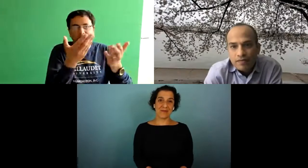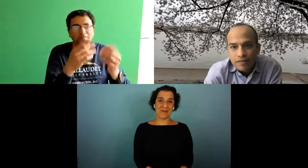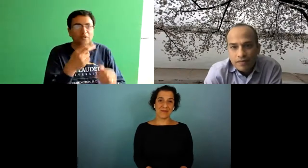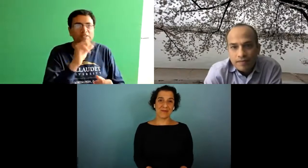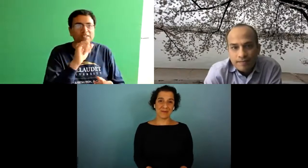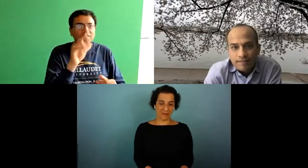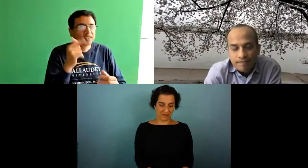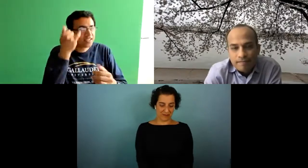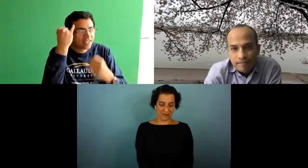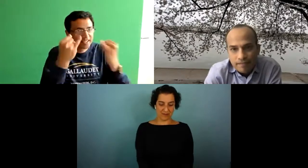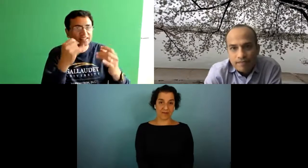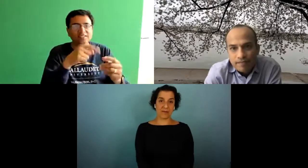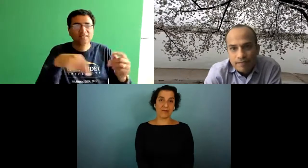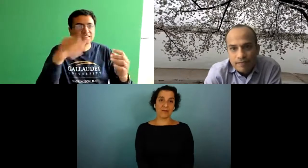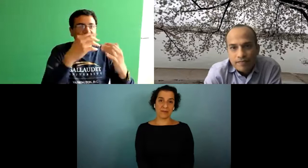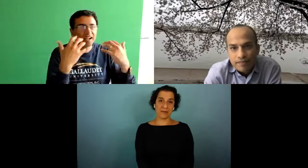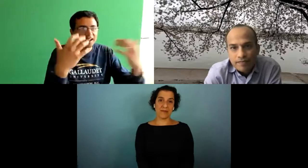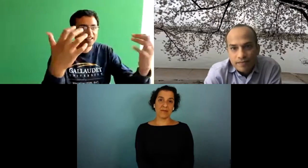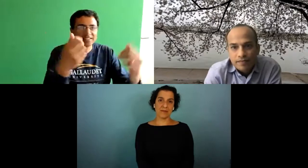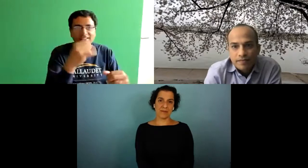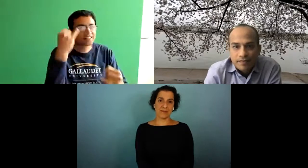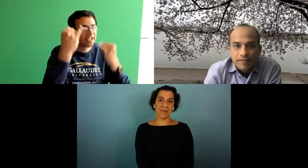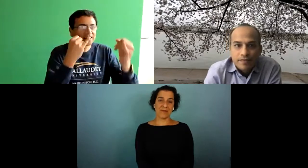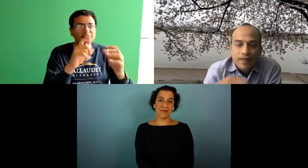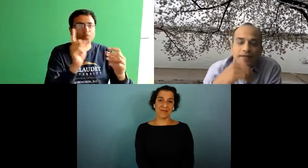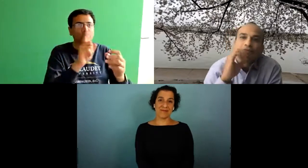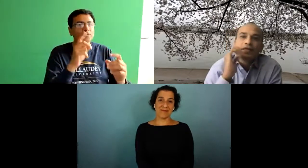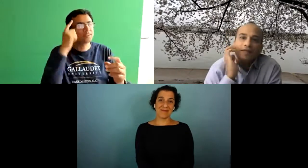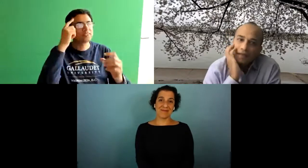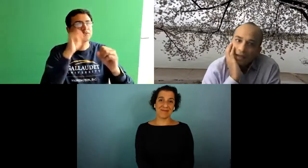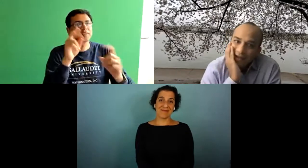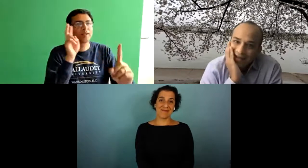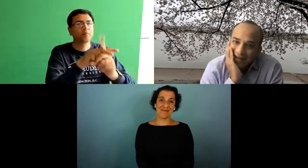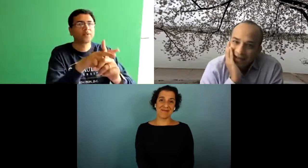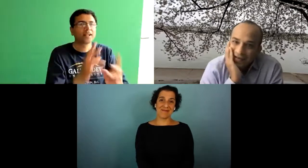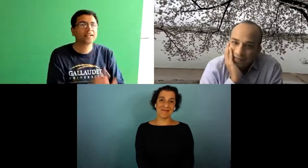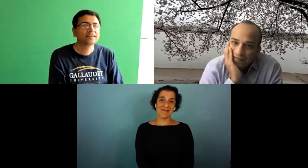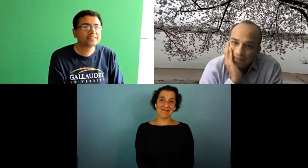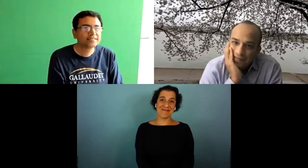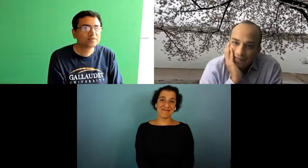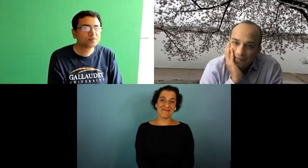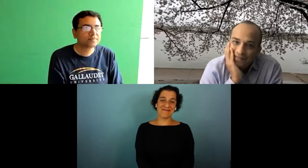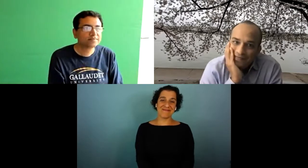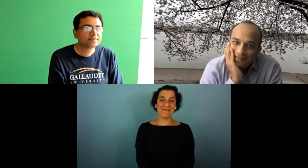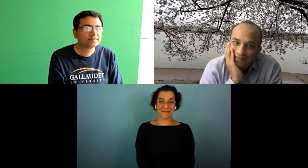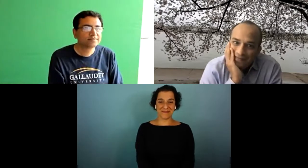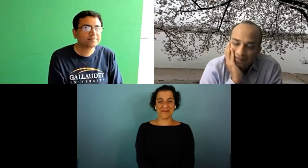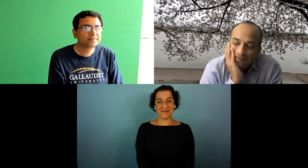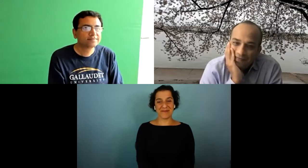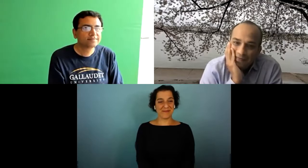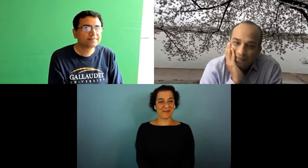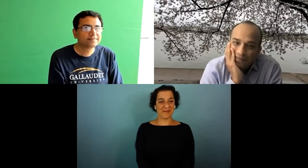brainstorm as a community um josefa do you have any ideas anyone in the audience do you have other ideas for where you think